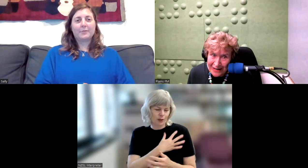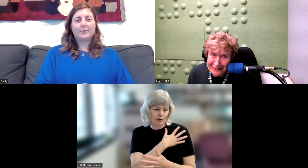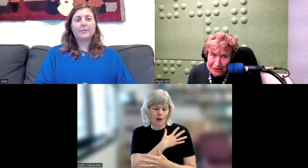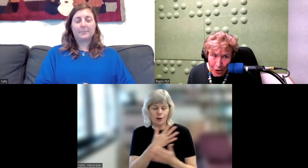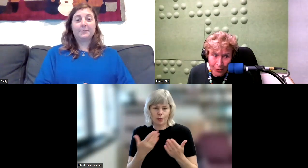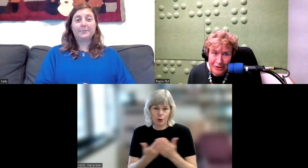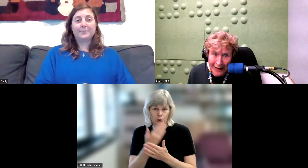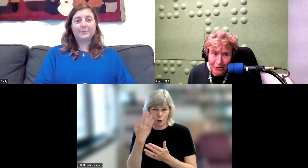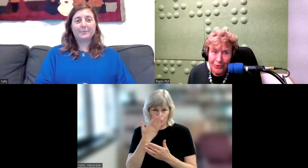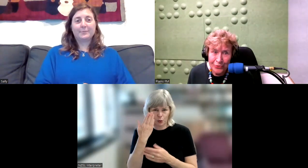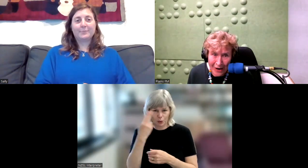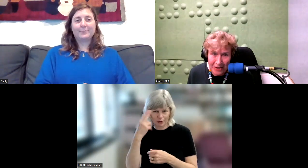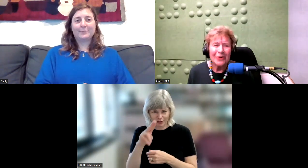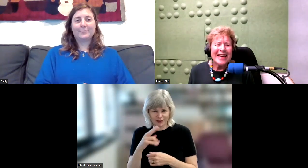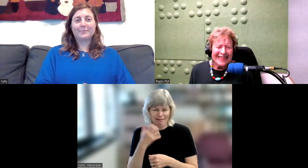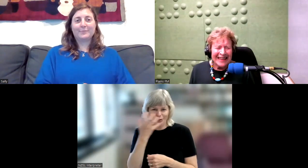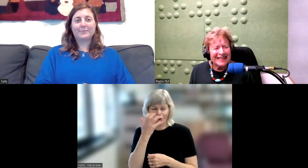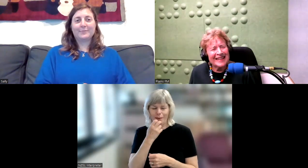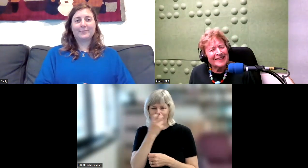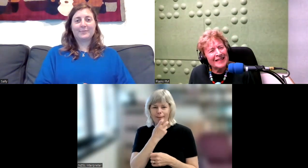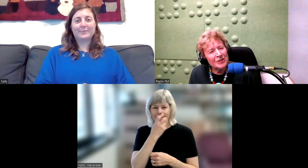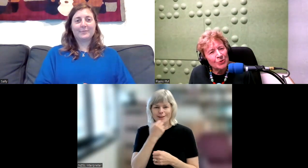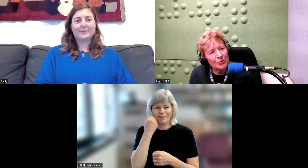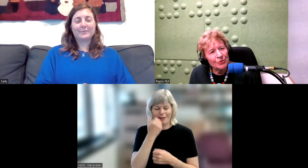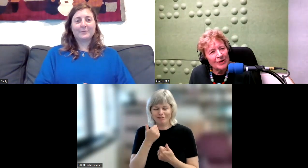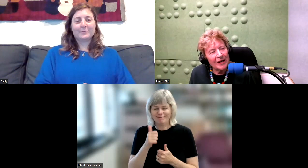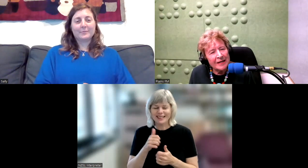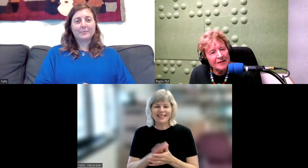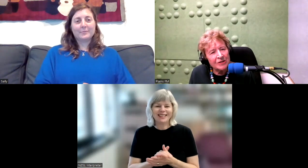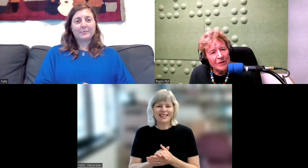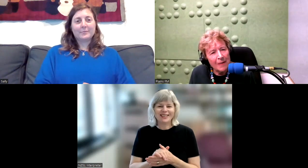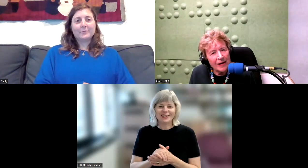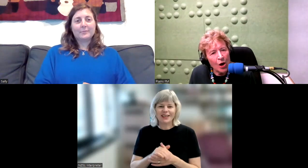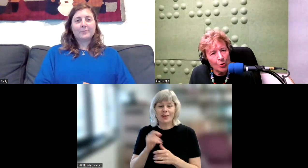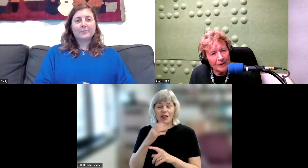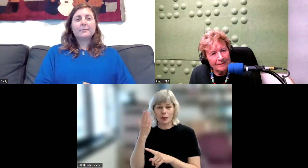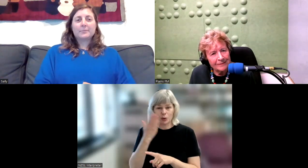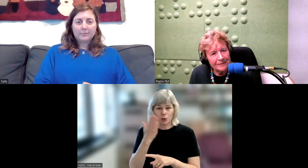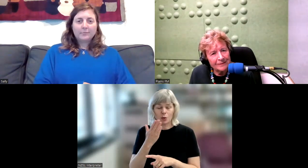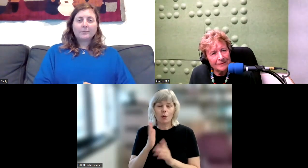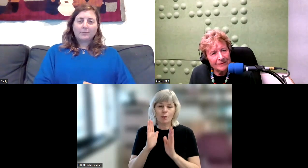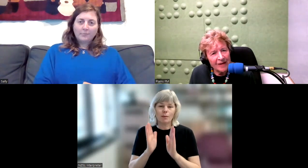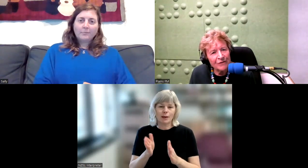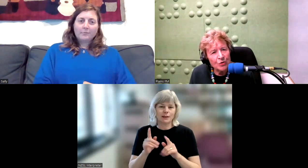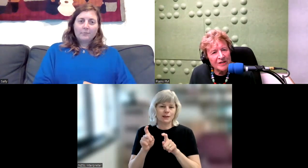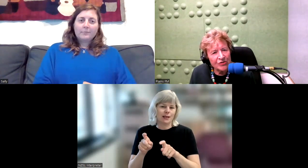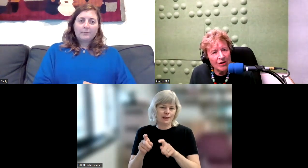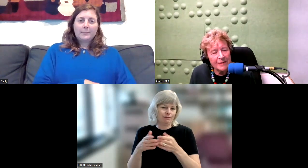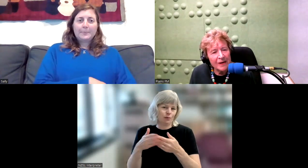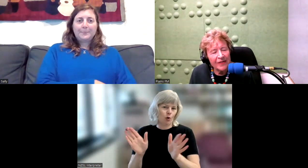right? Koutaku Reo. That the school needs to remain open. I feel quite strongly about